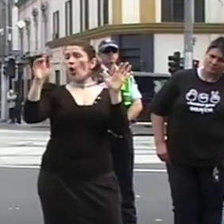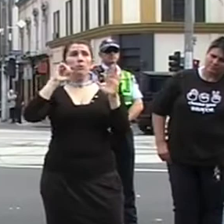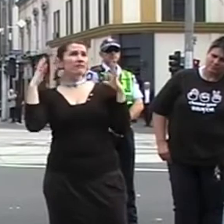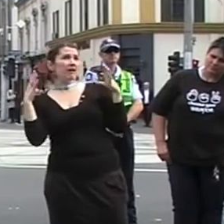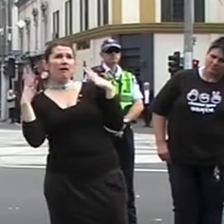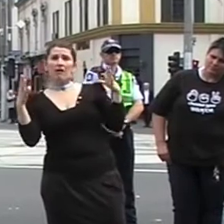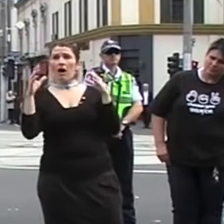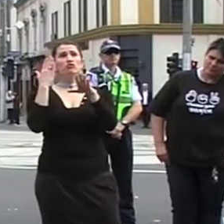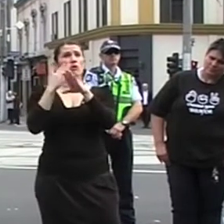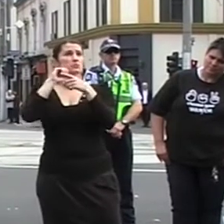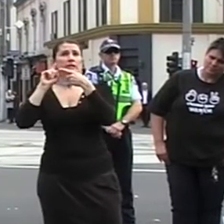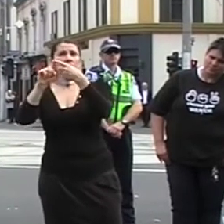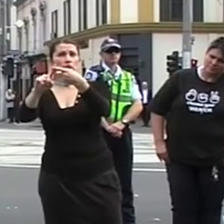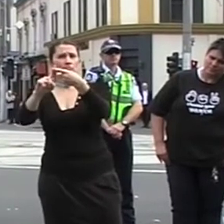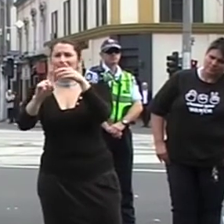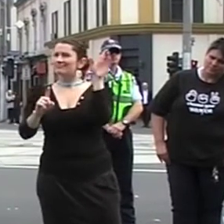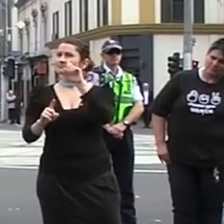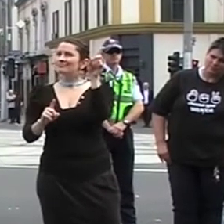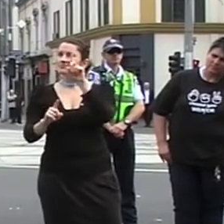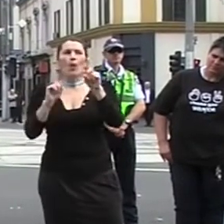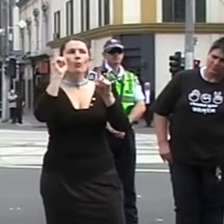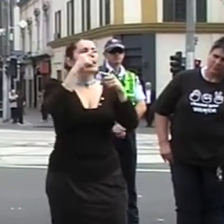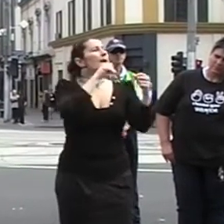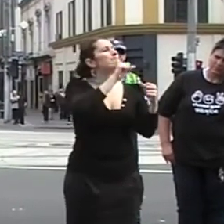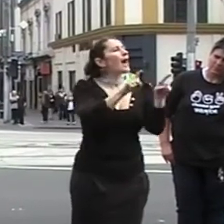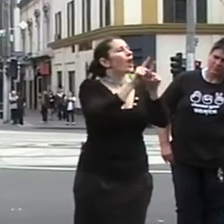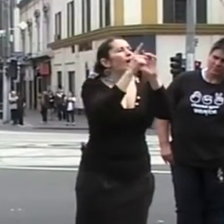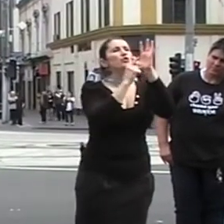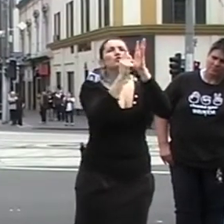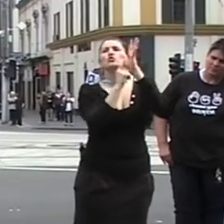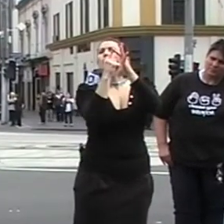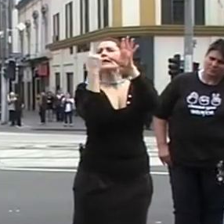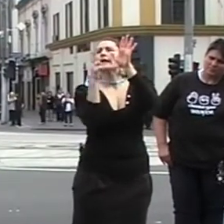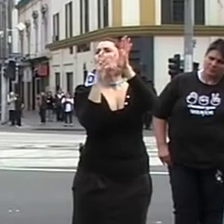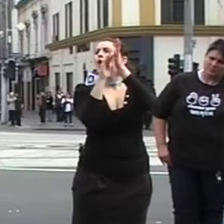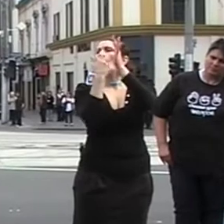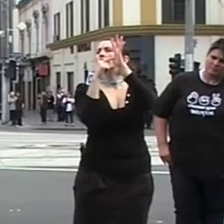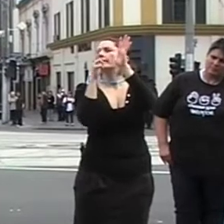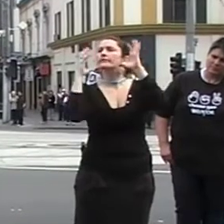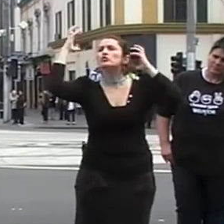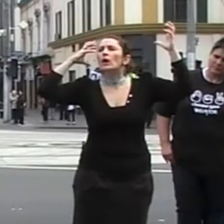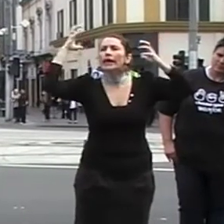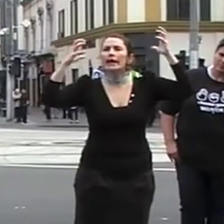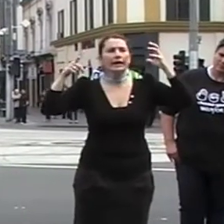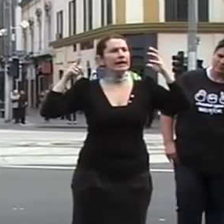Hurton who have cared so deeply about their students that they have bravely spoken out publicly.